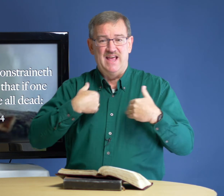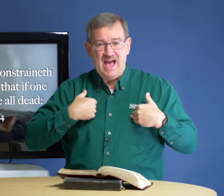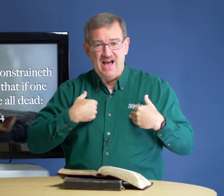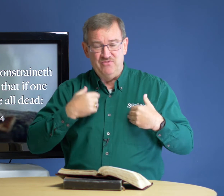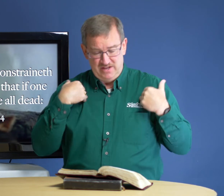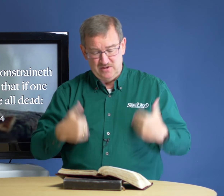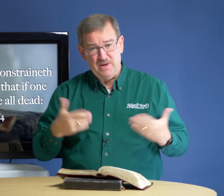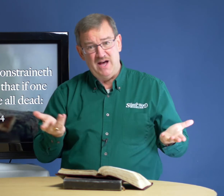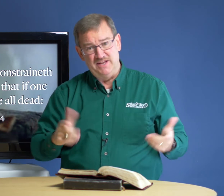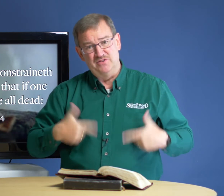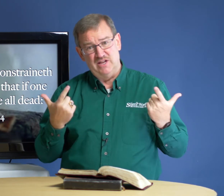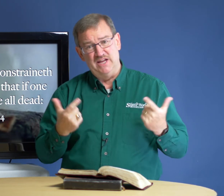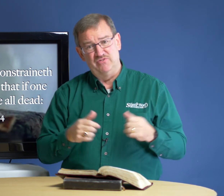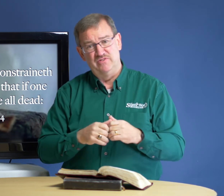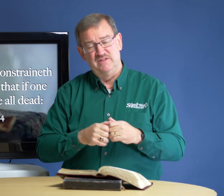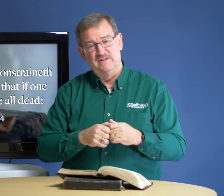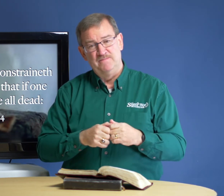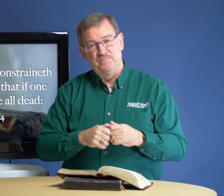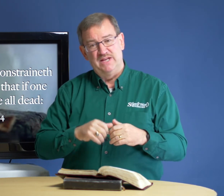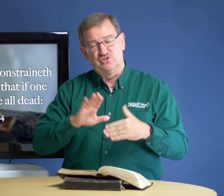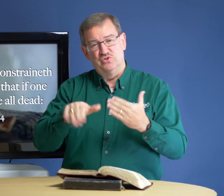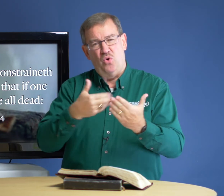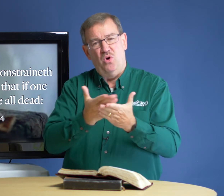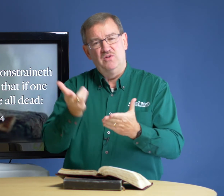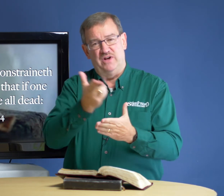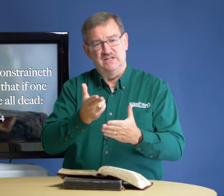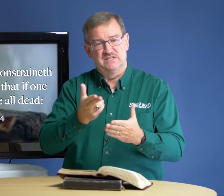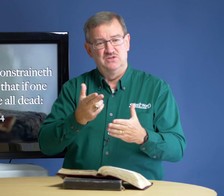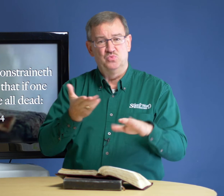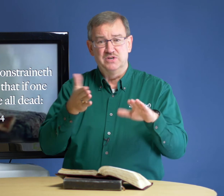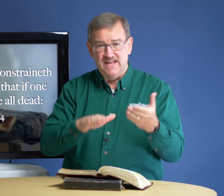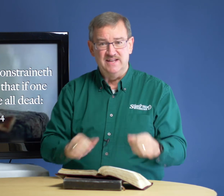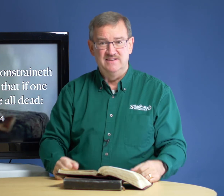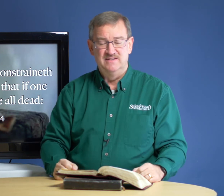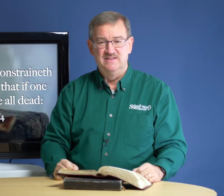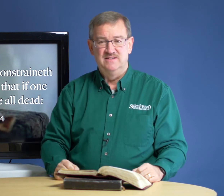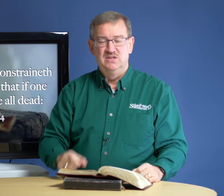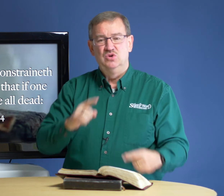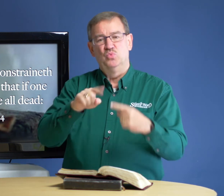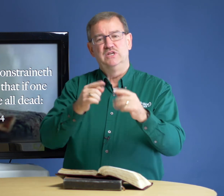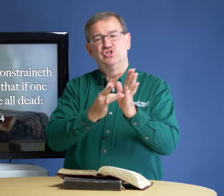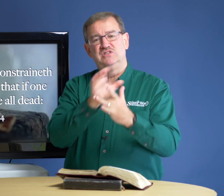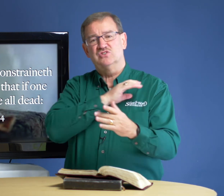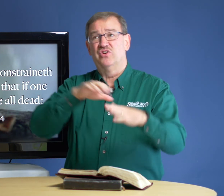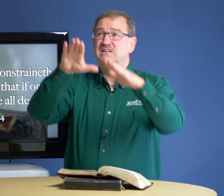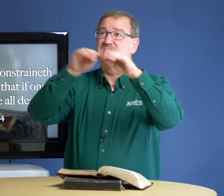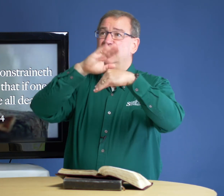have in their body, in their life. And so all of us were dead. When Jesus Christ left